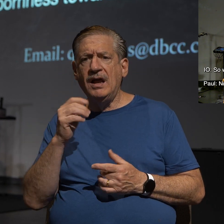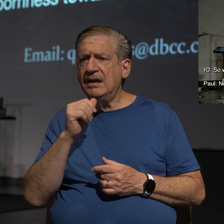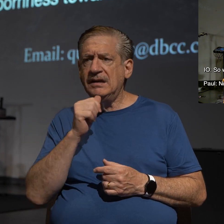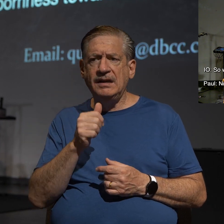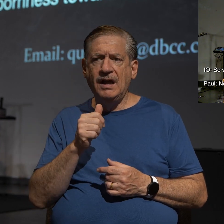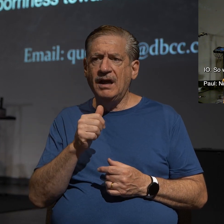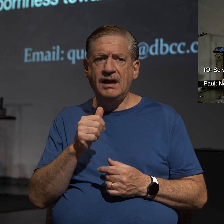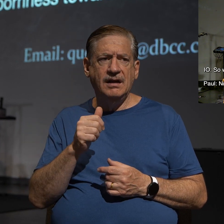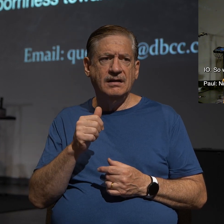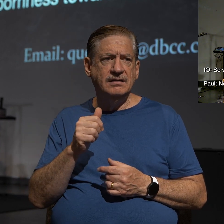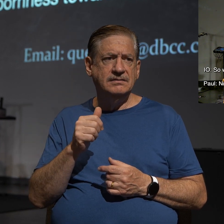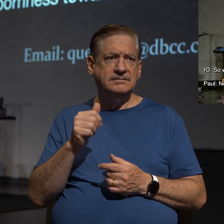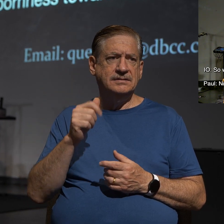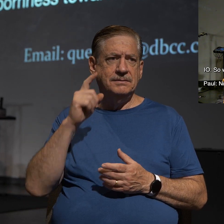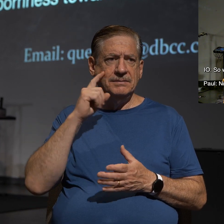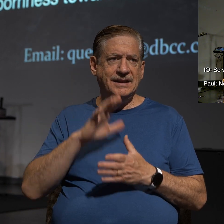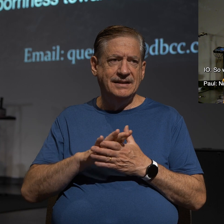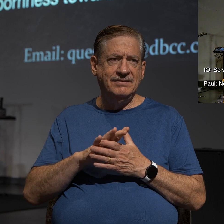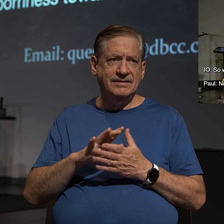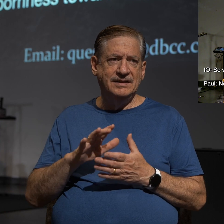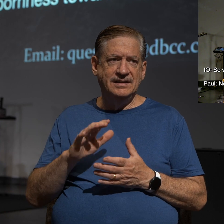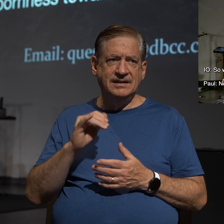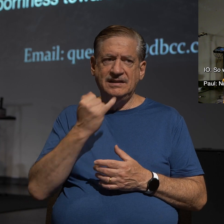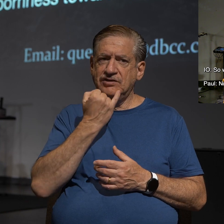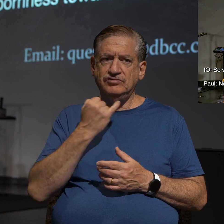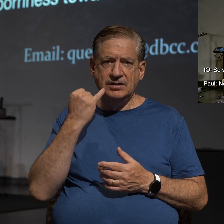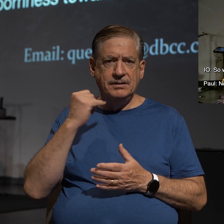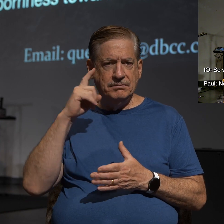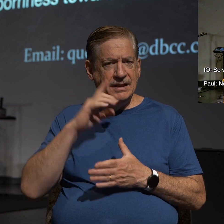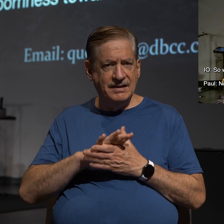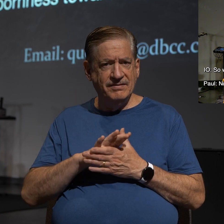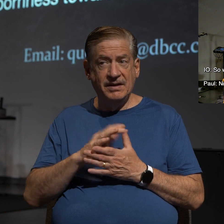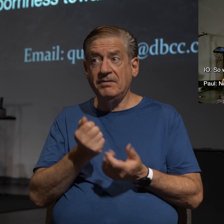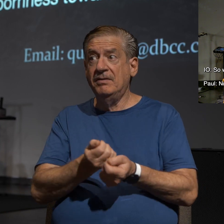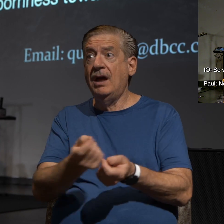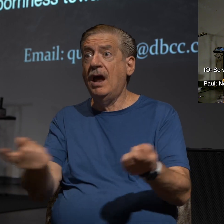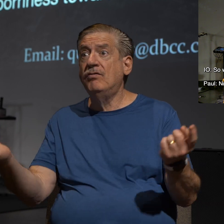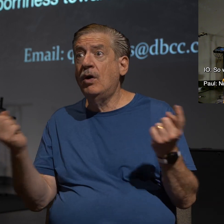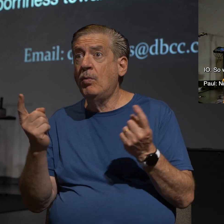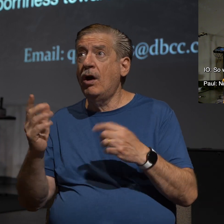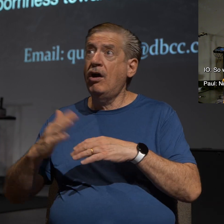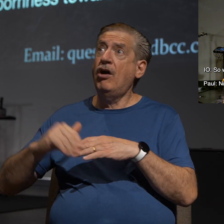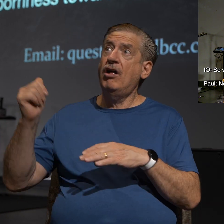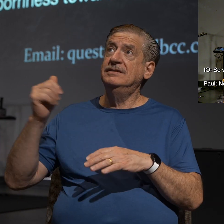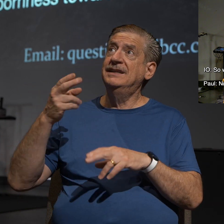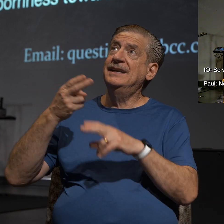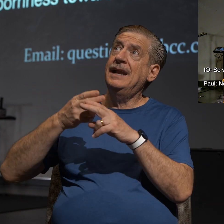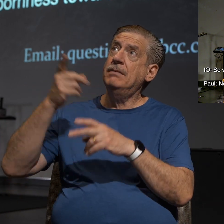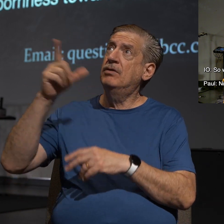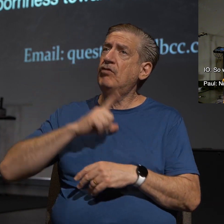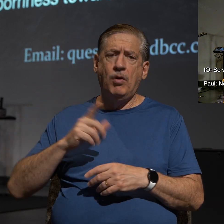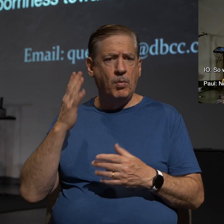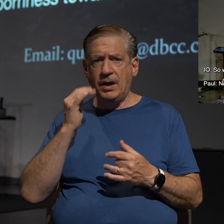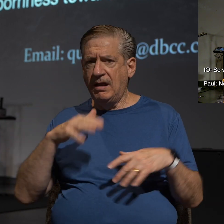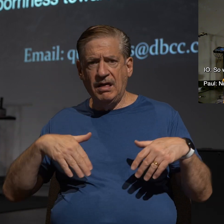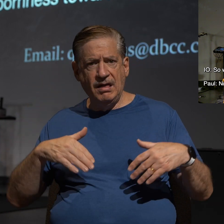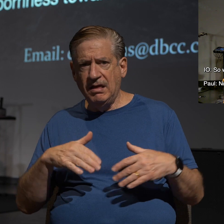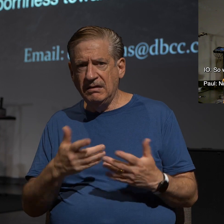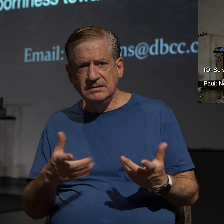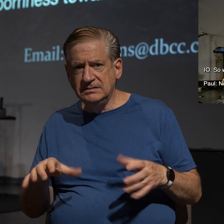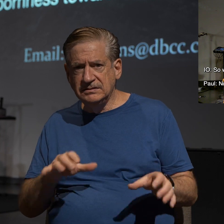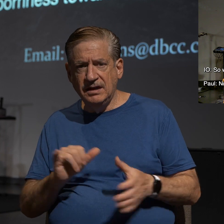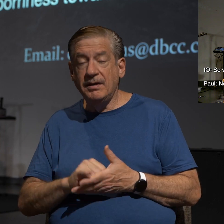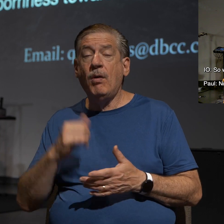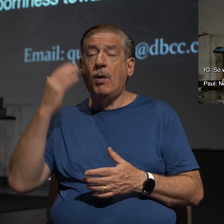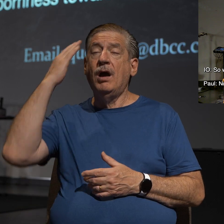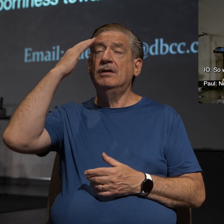believed? Paul, how come? If everyone who calls on the name of the Lord will be saved, how come they haven't done that yet? Oh,